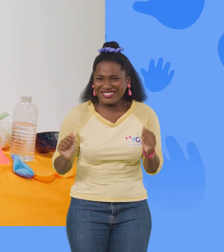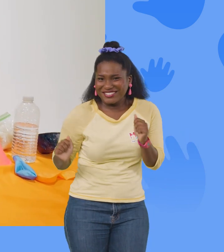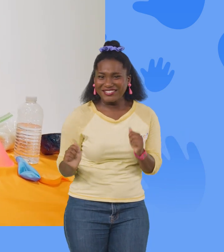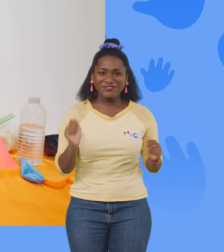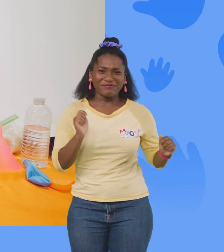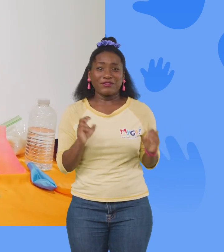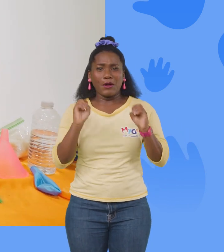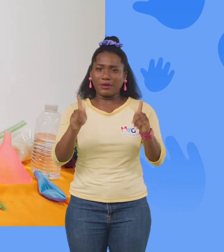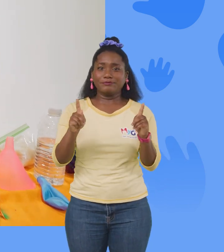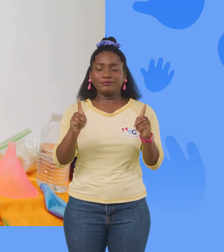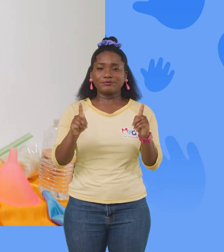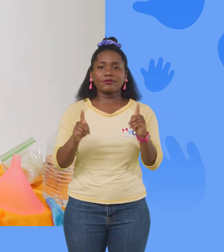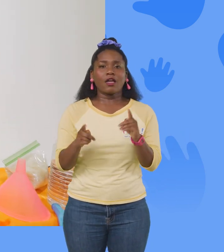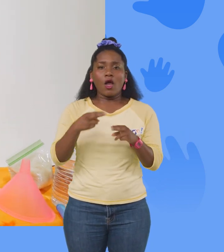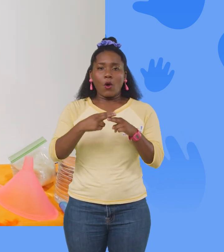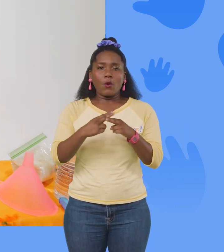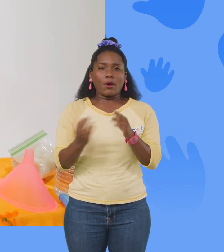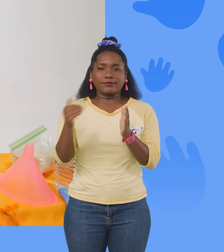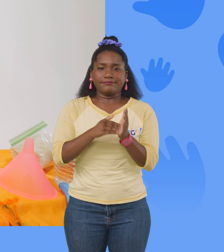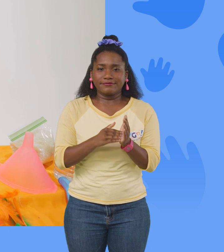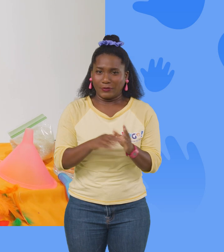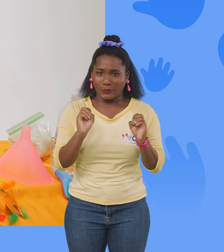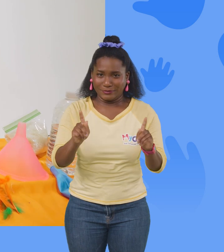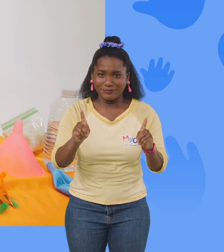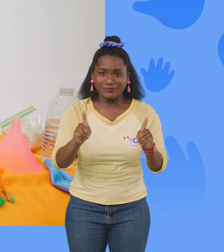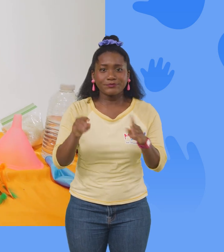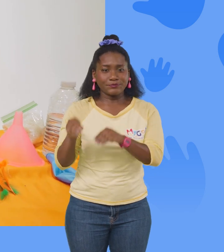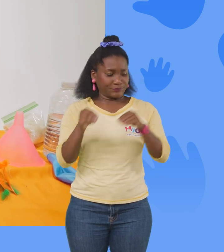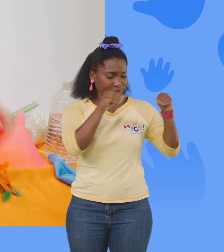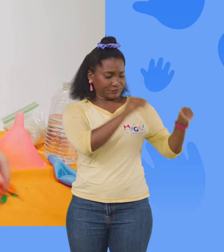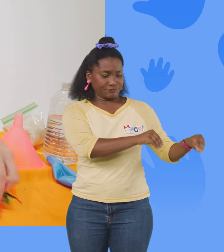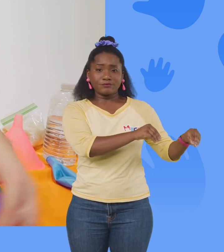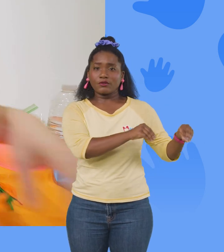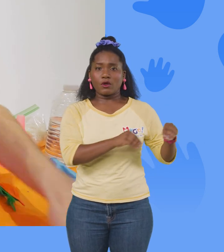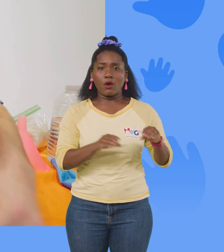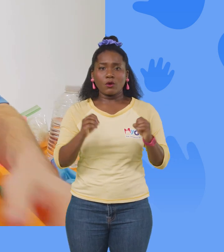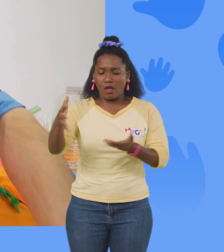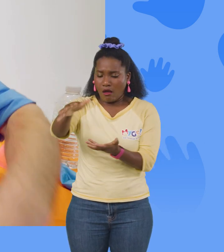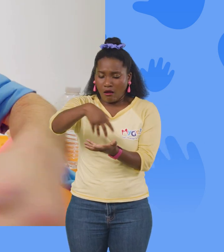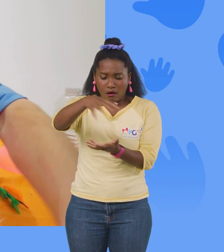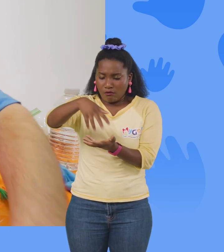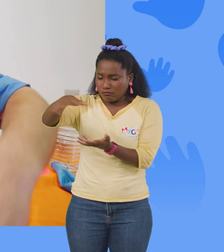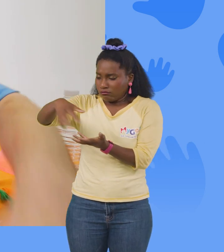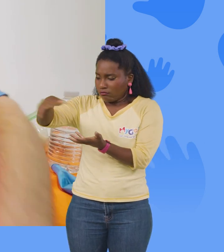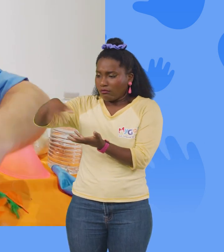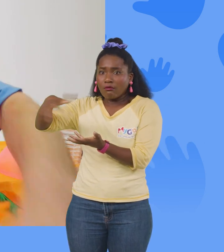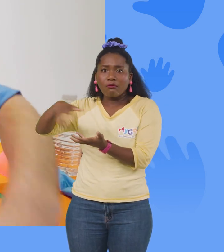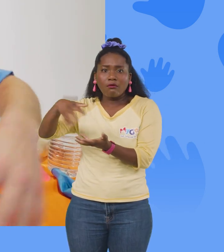Okay, all right, let's get back to weighing things. Okay, let's put these rocks over here. Let's gather up all the feathers. We need to pick up